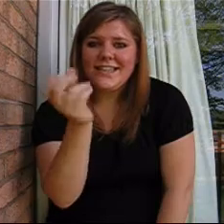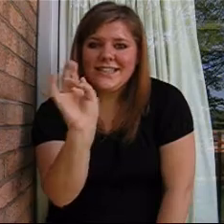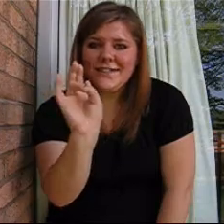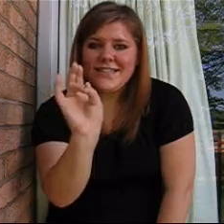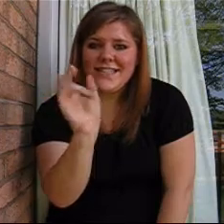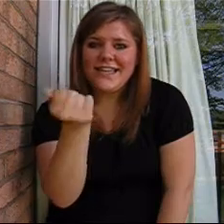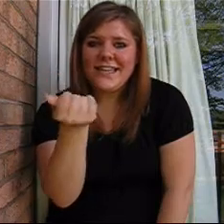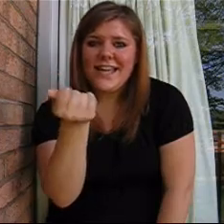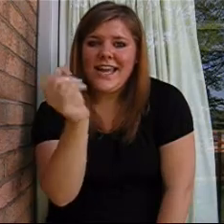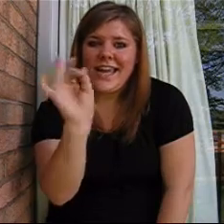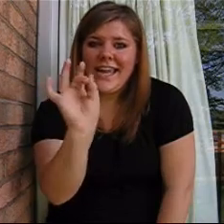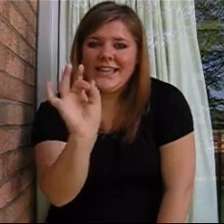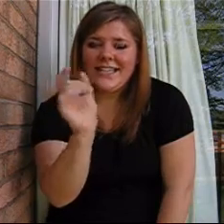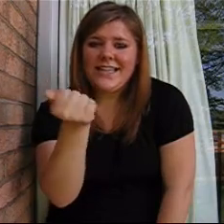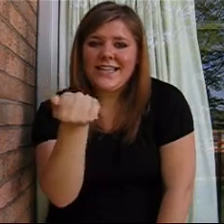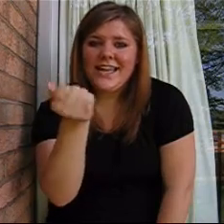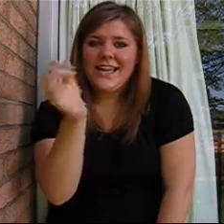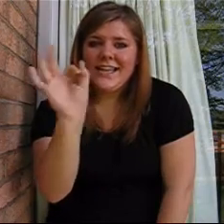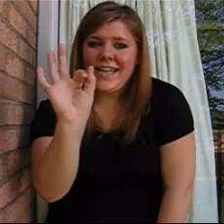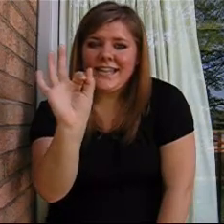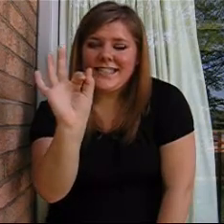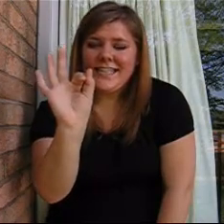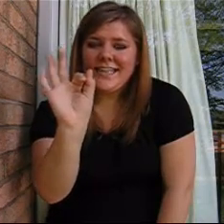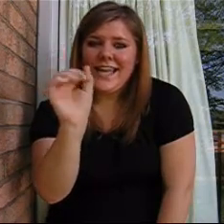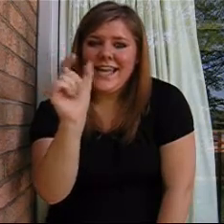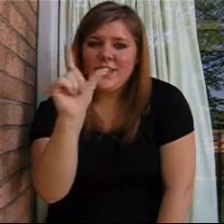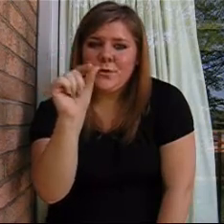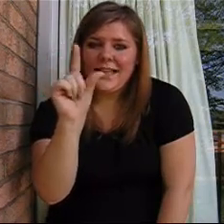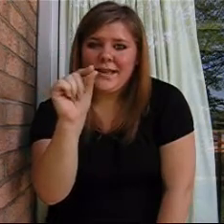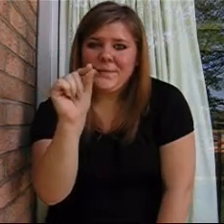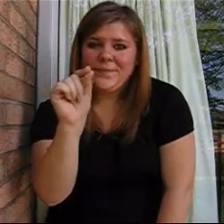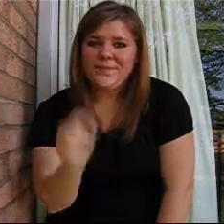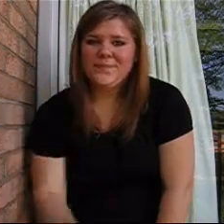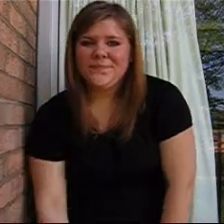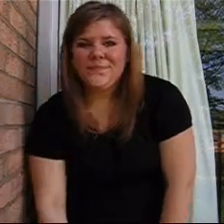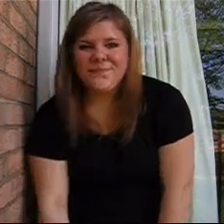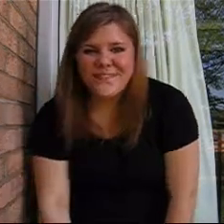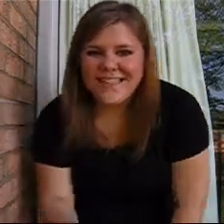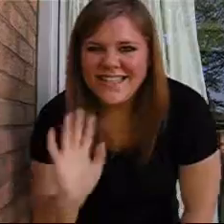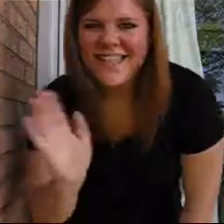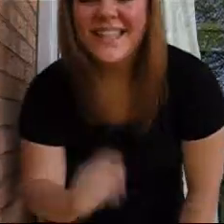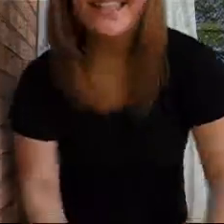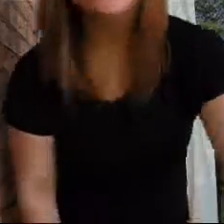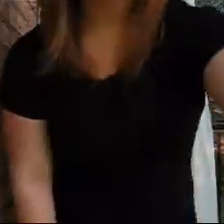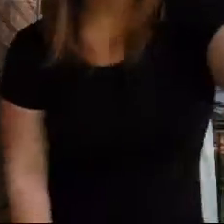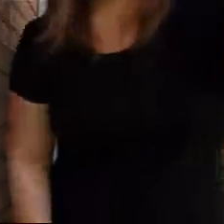17, 18, 19, and 20. So, definitely keeps going who's going on.